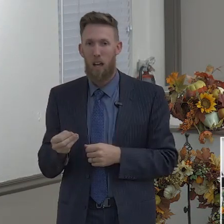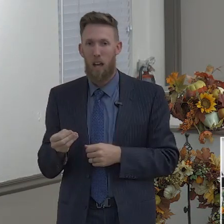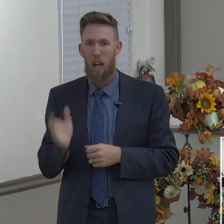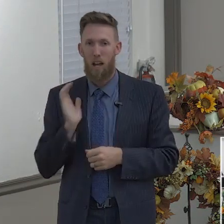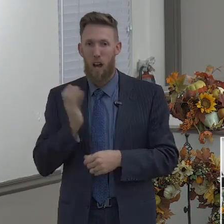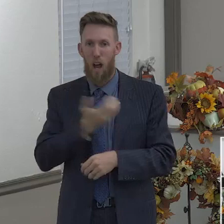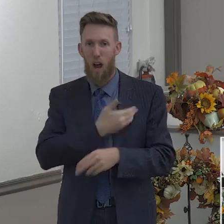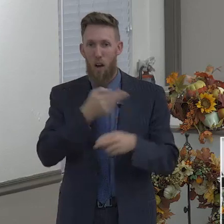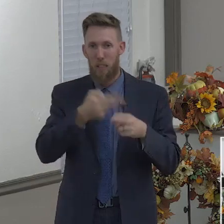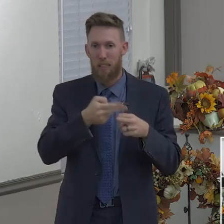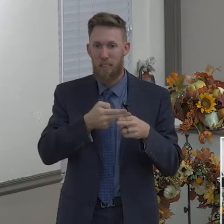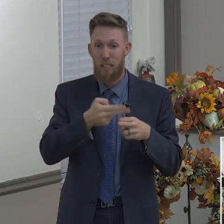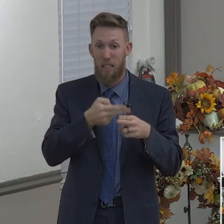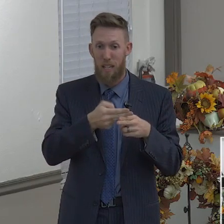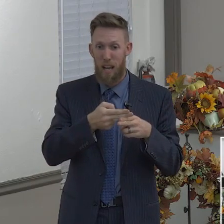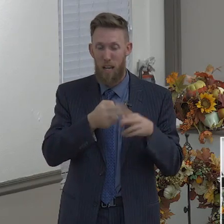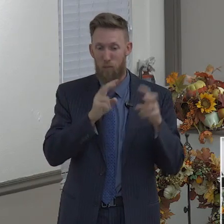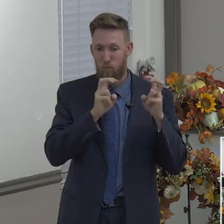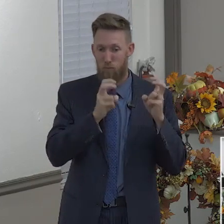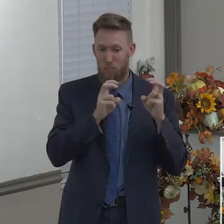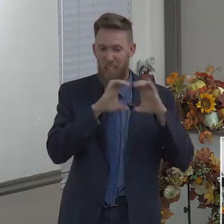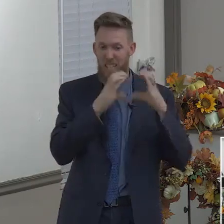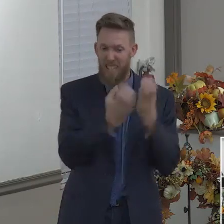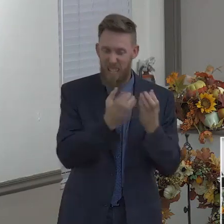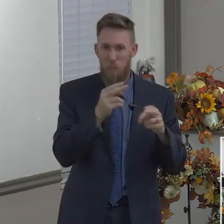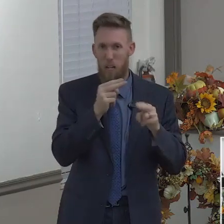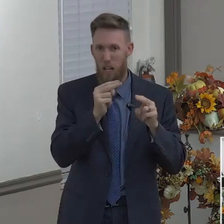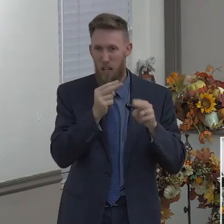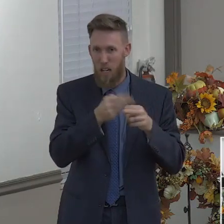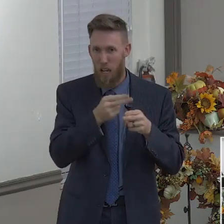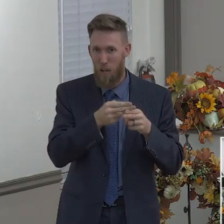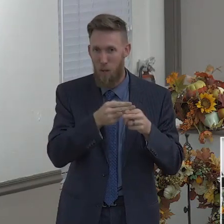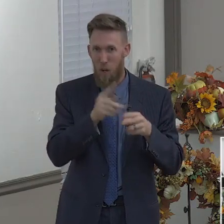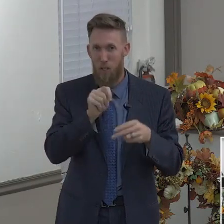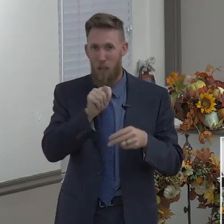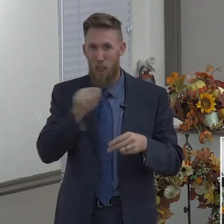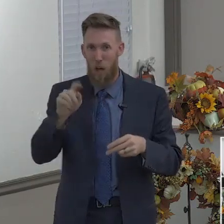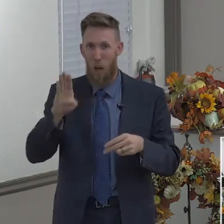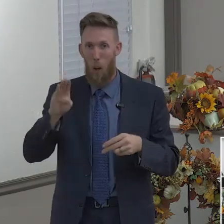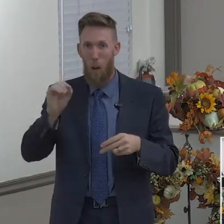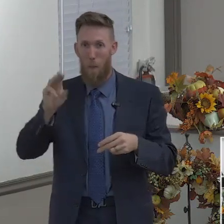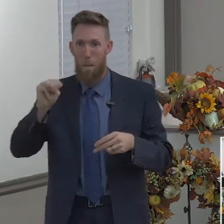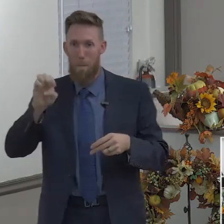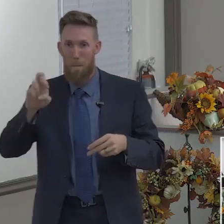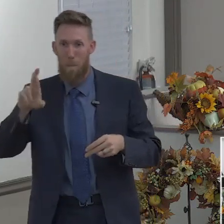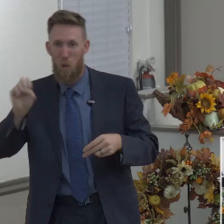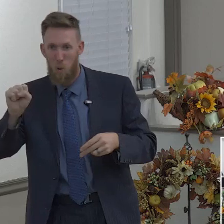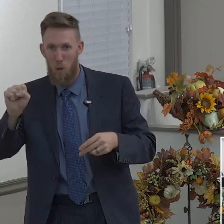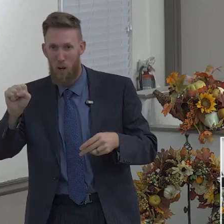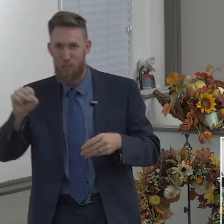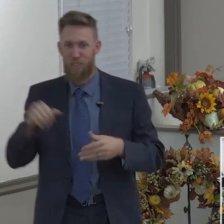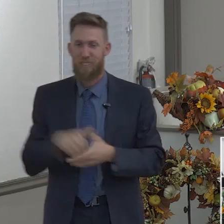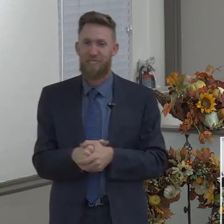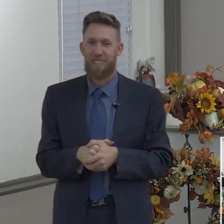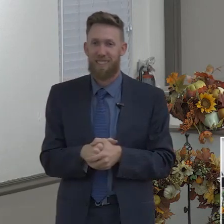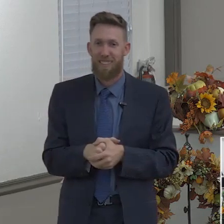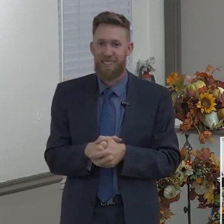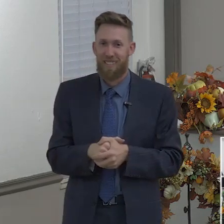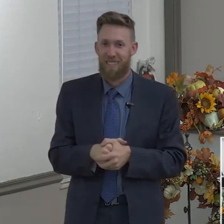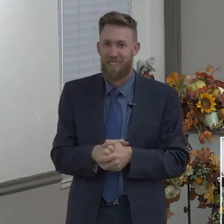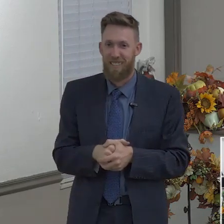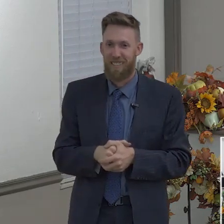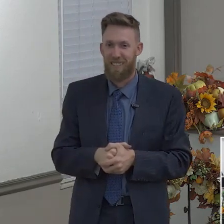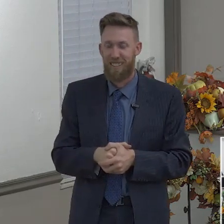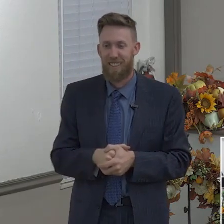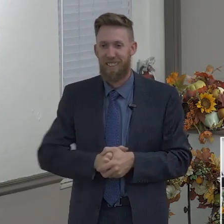graders, and our team name was the Boomers, the Boomers, okay, so, and believe it or not, I